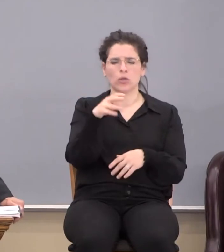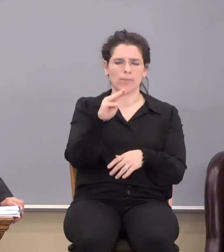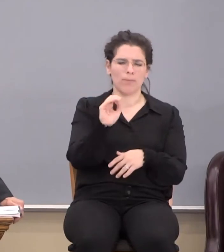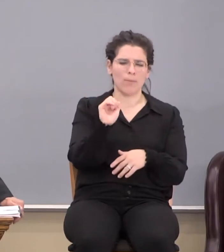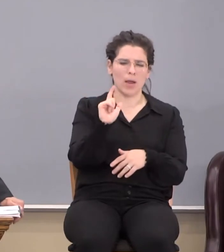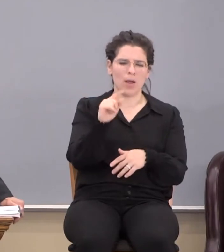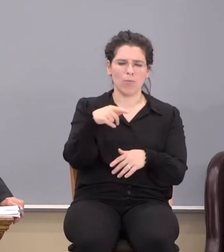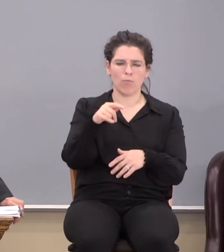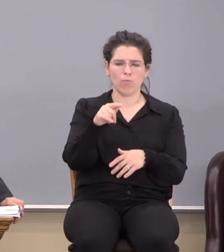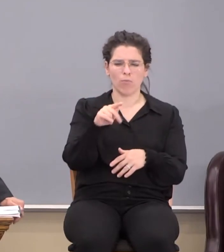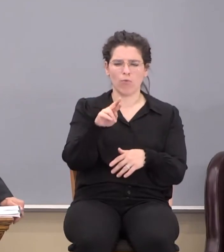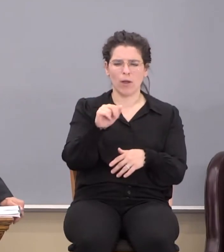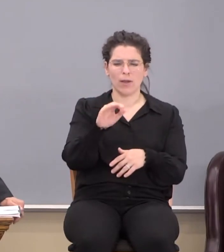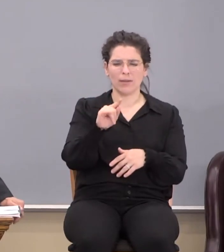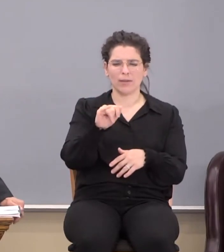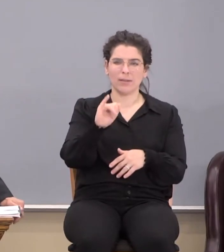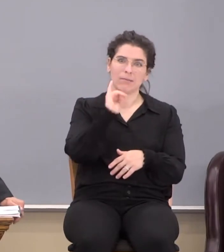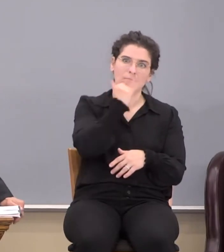malpractice insurance?